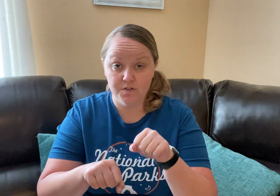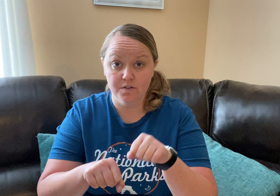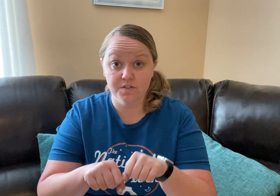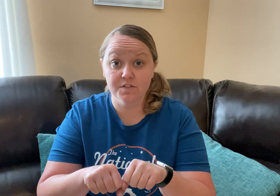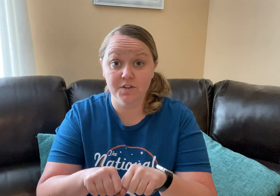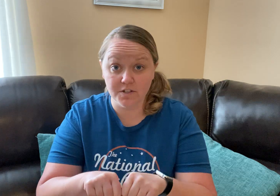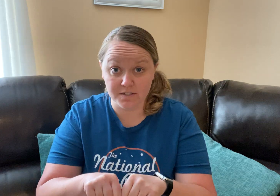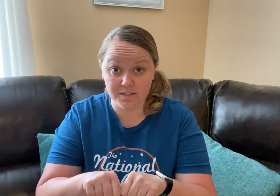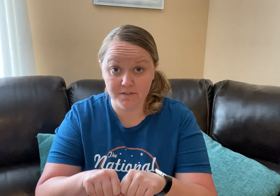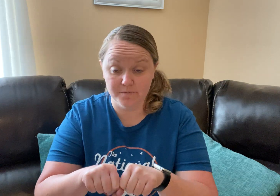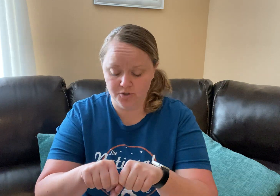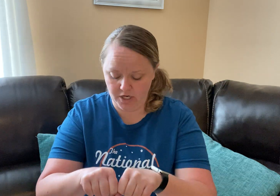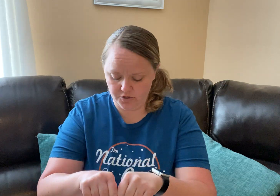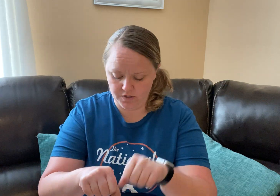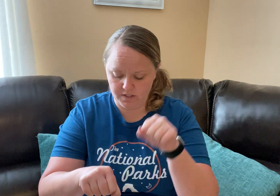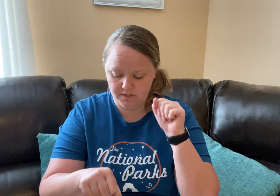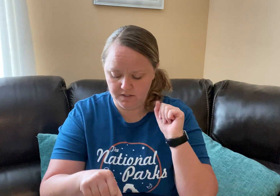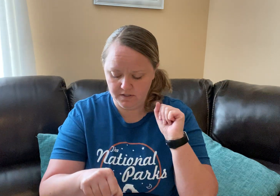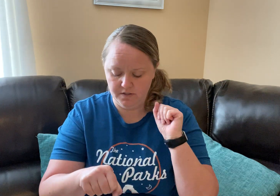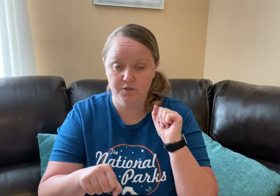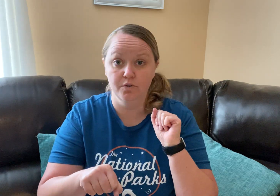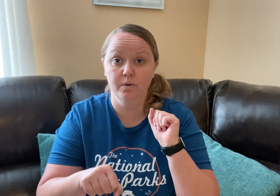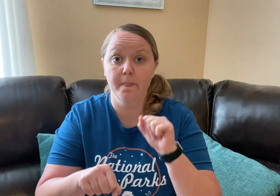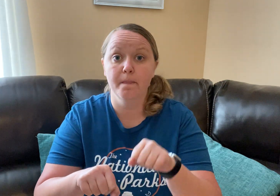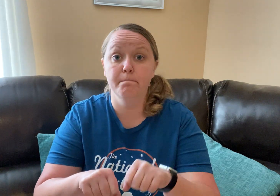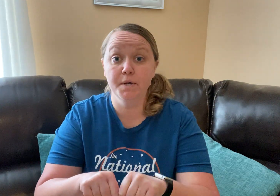Stark, change the t to p.